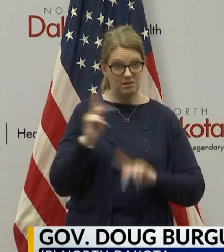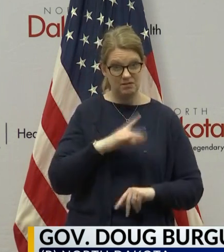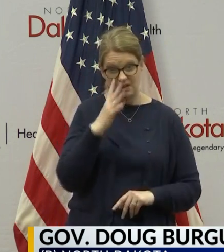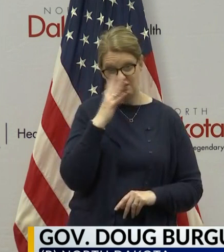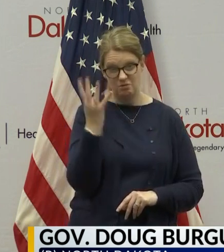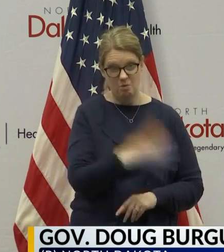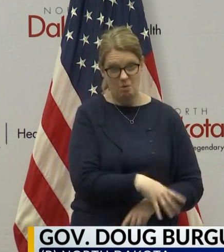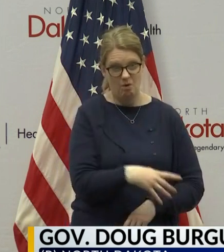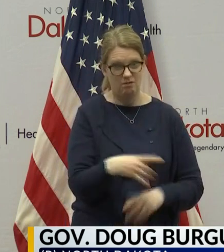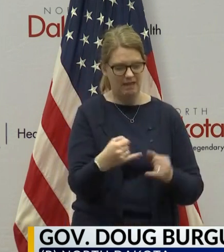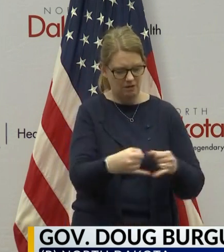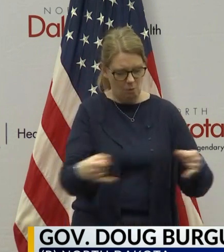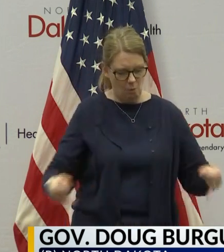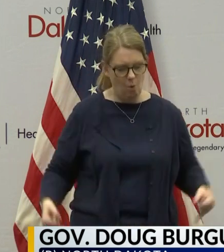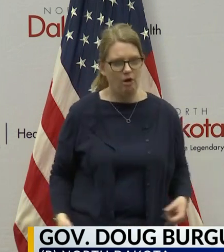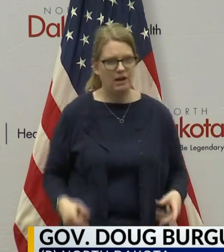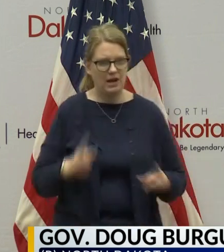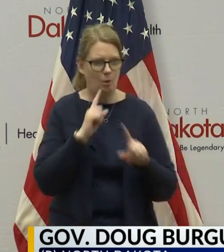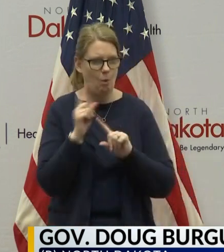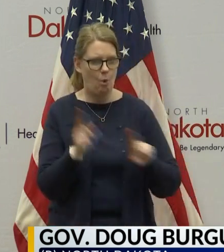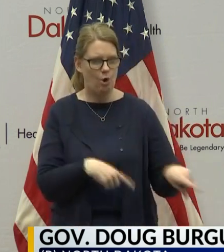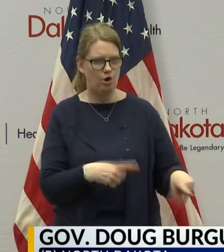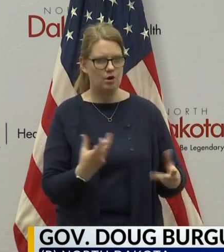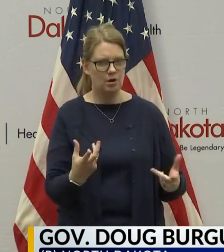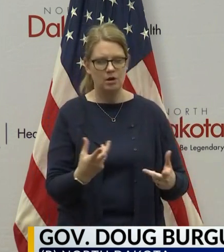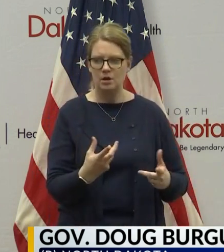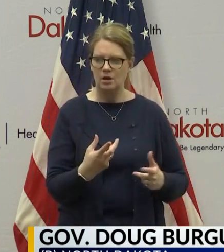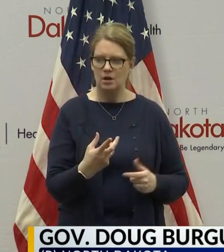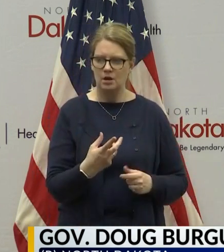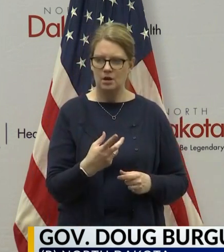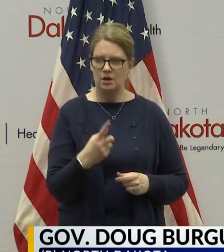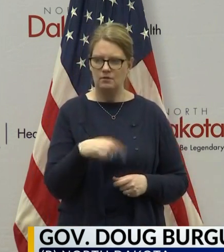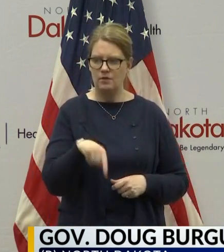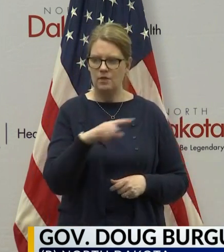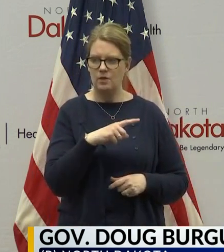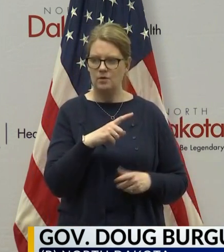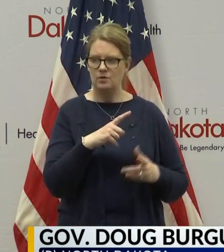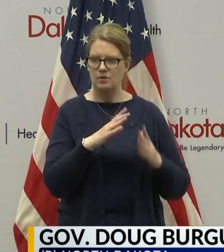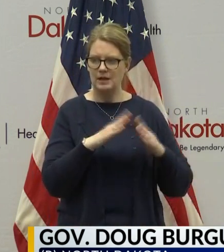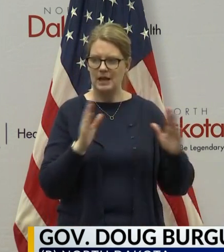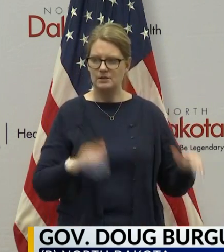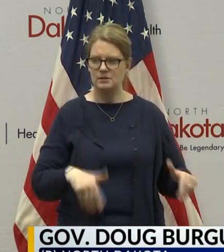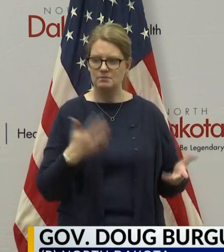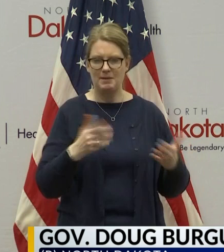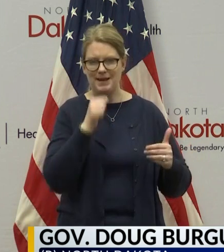quarantine order that you talked about today and for those in household who might not follow that?